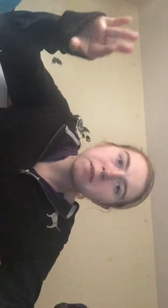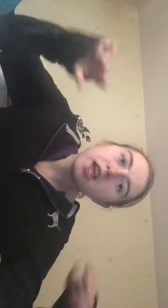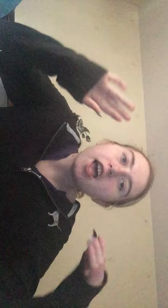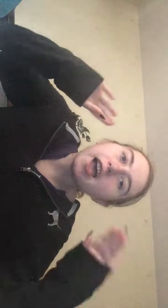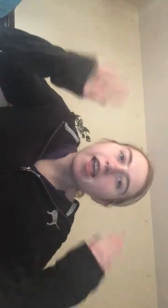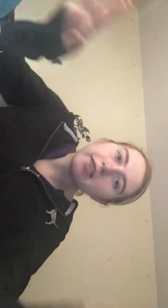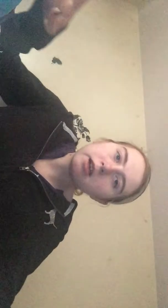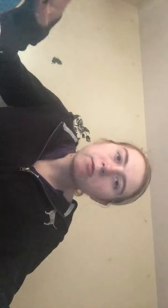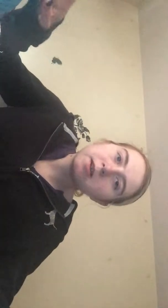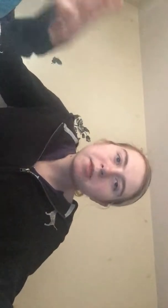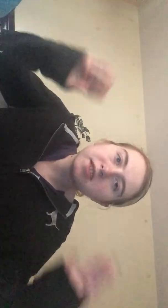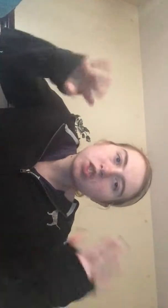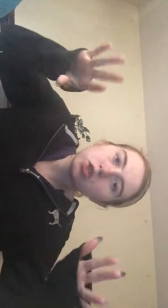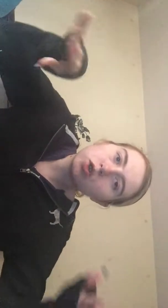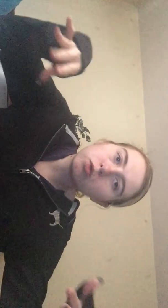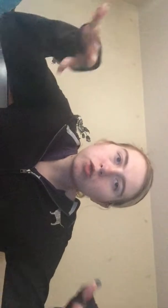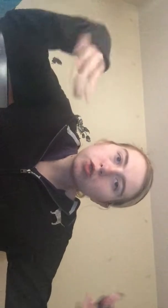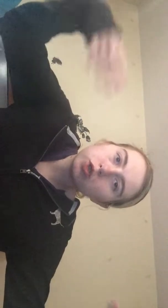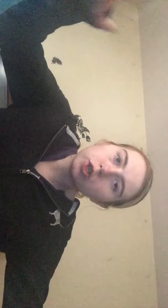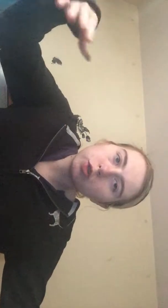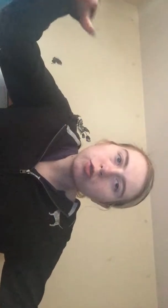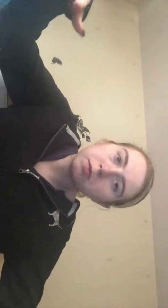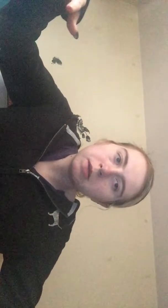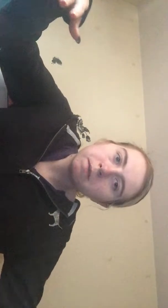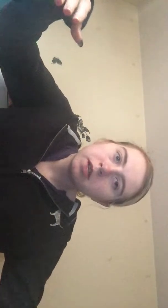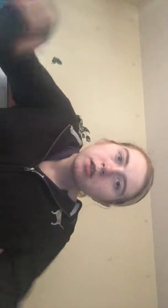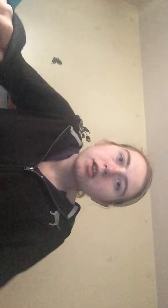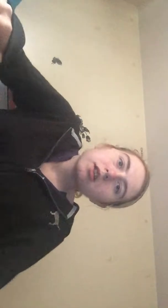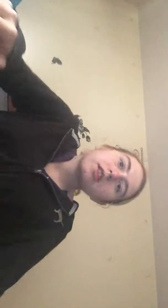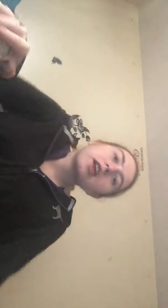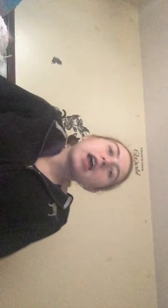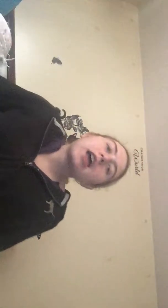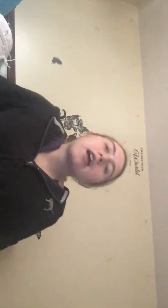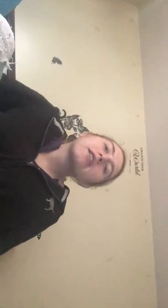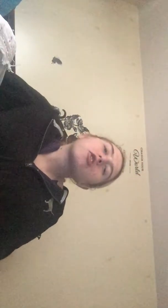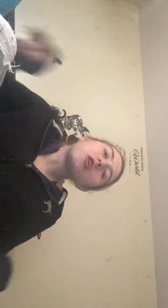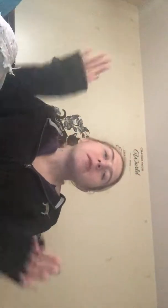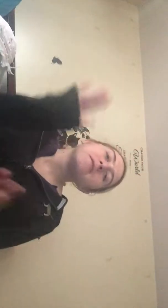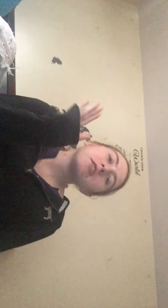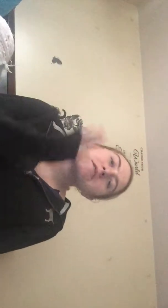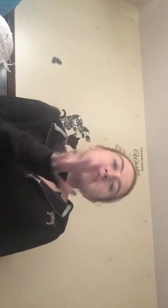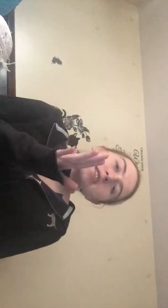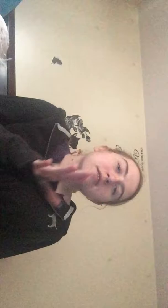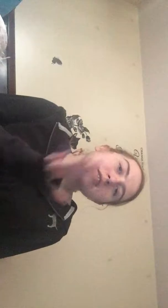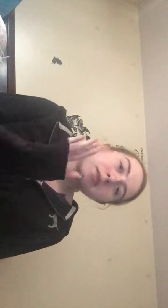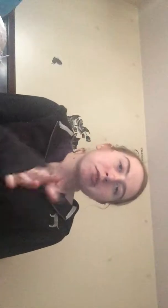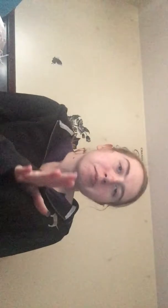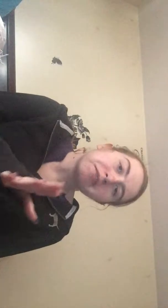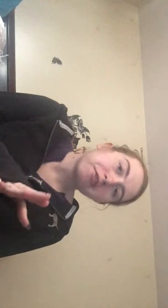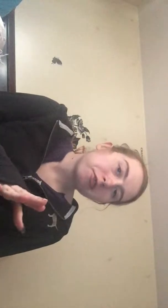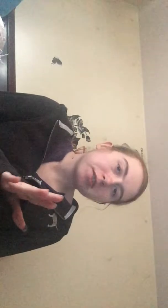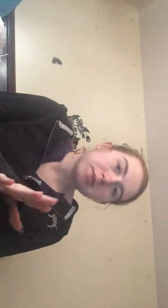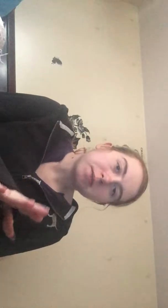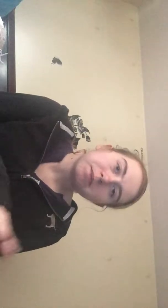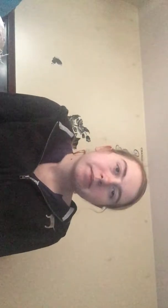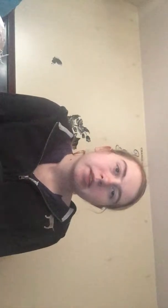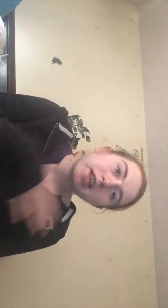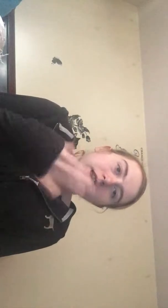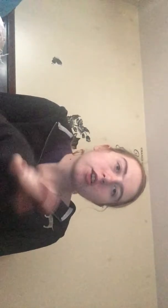I hate that ride because it's so dark and creepy like call me if you have seen the nightmare before Christmas and like